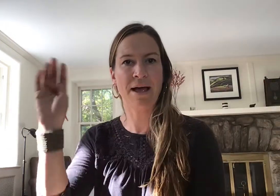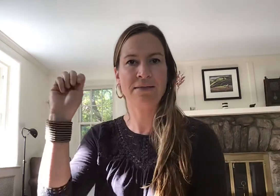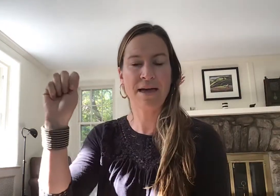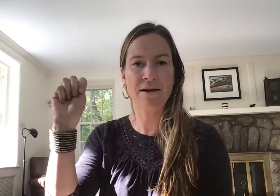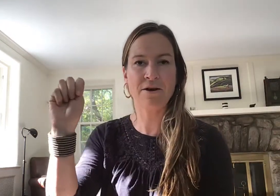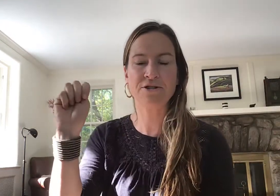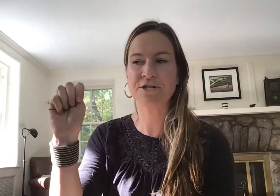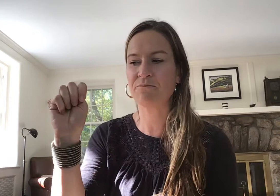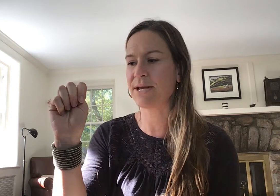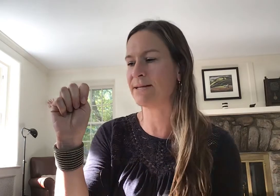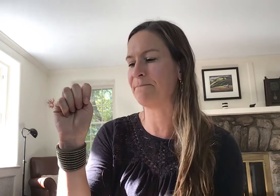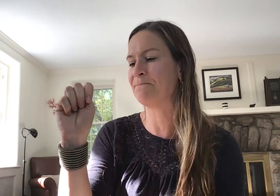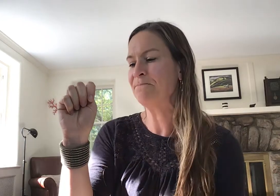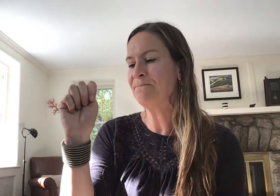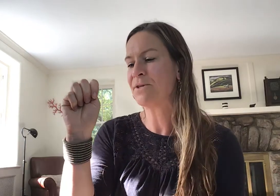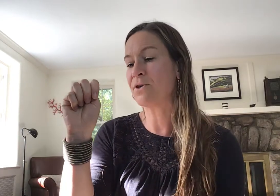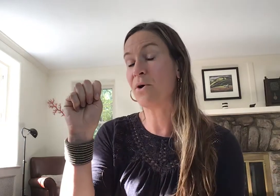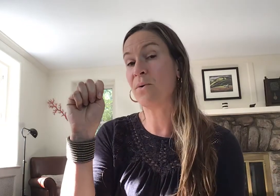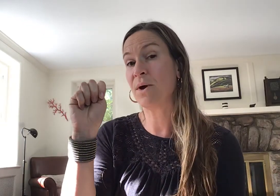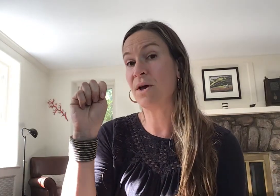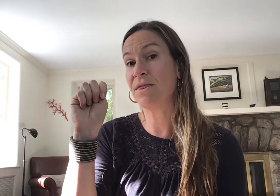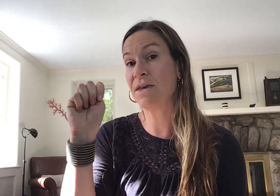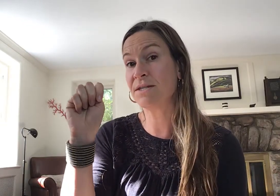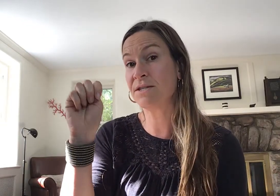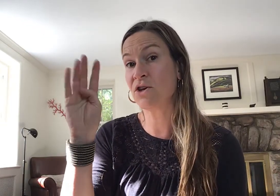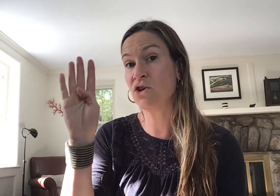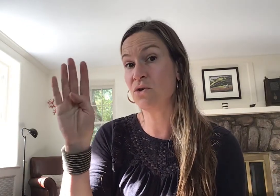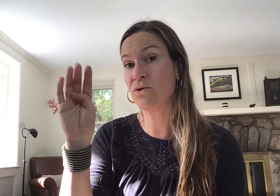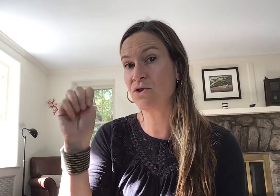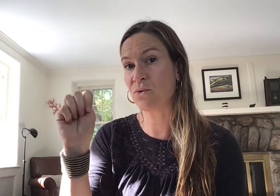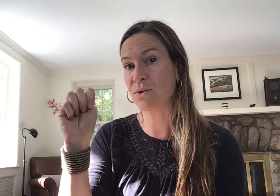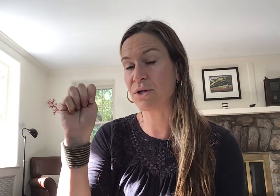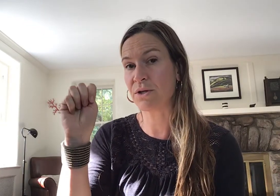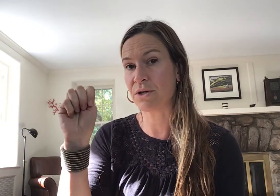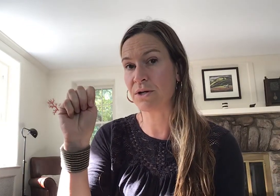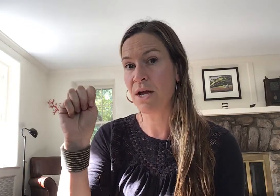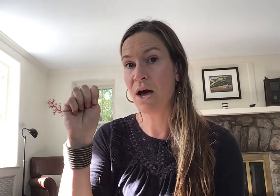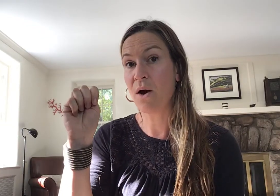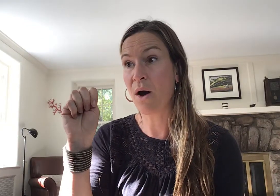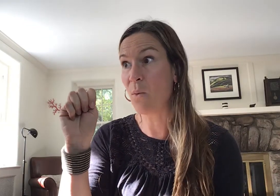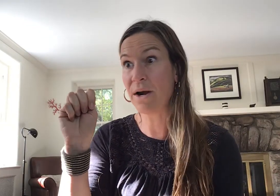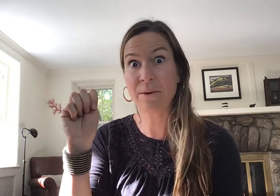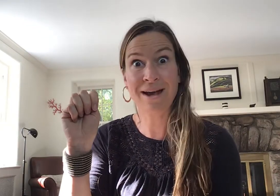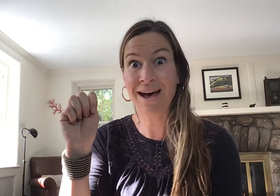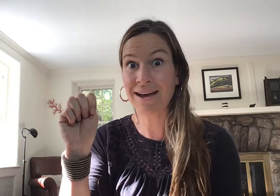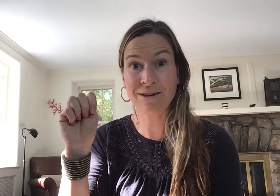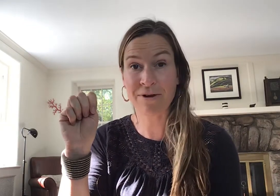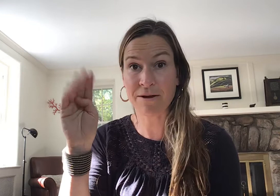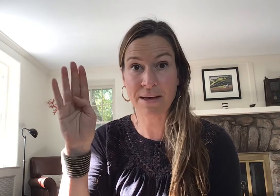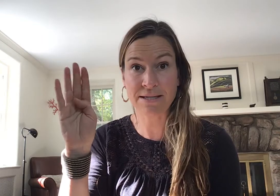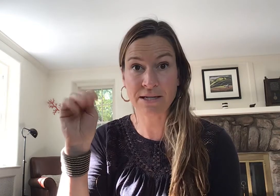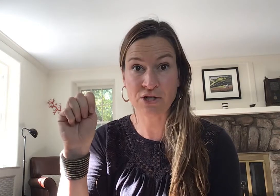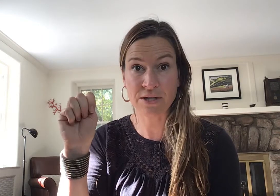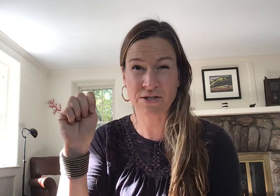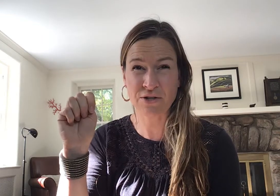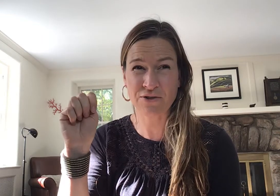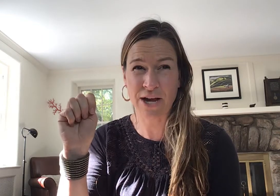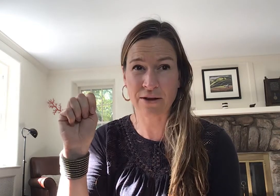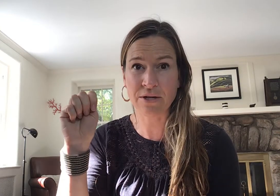and they are just present so this is a huge tool to learn one i would highly recommend teaching this to your child